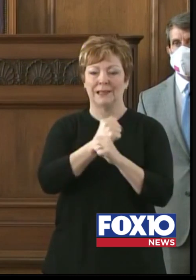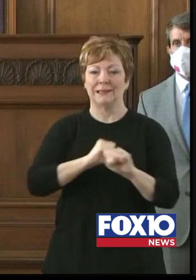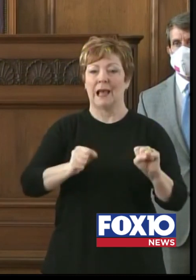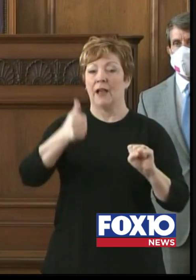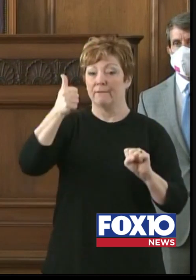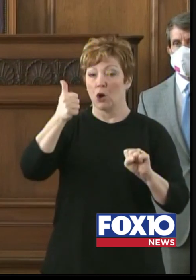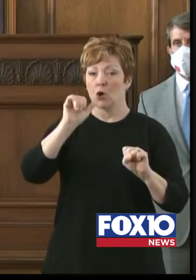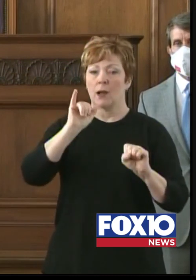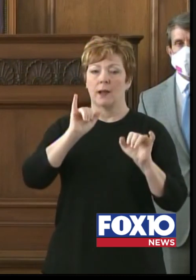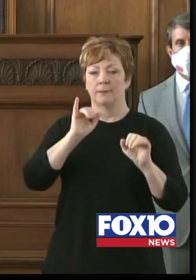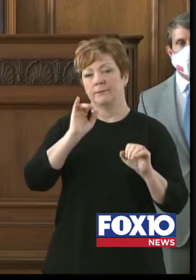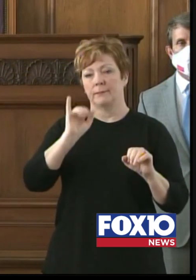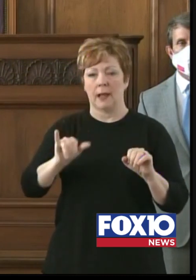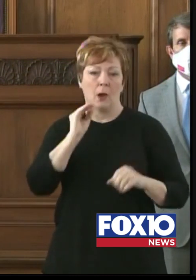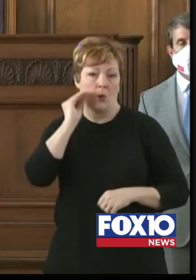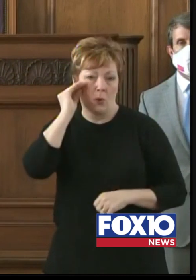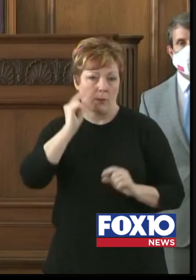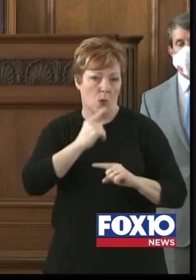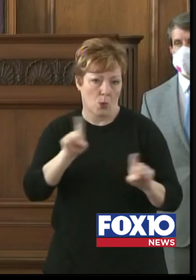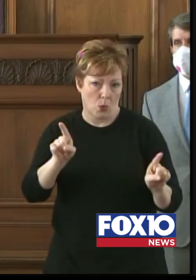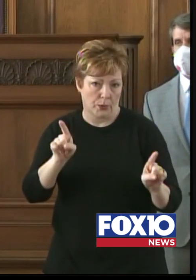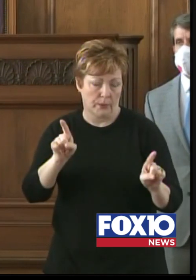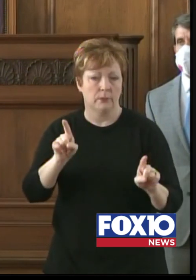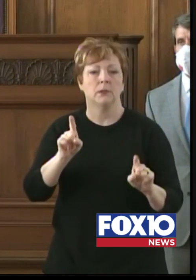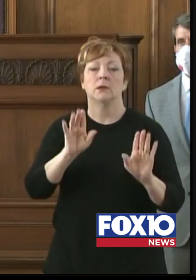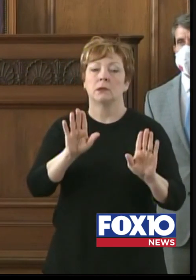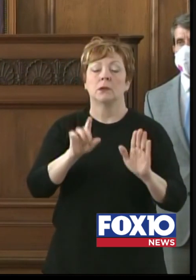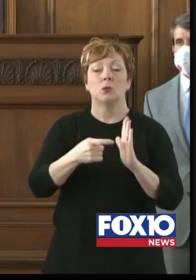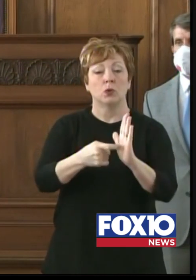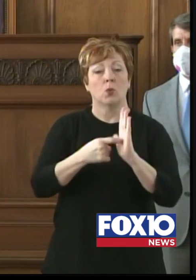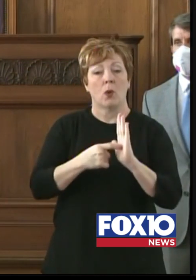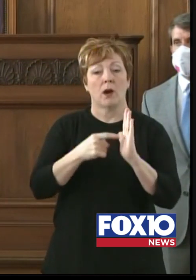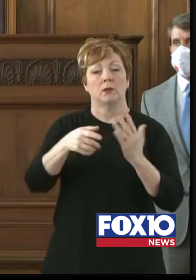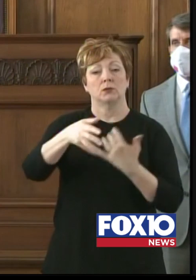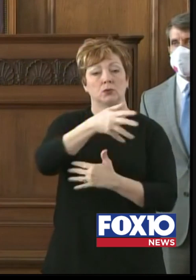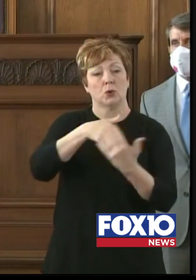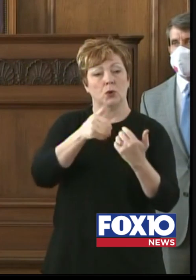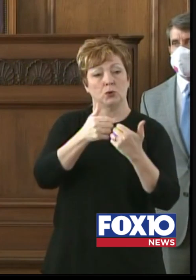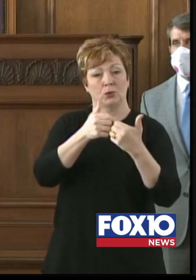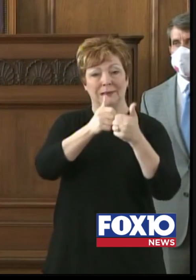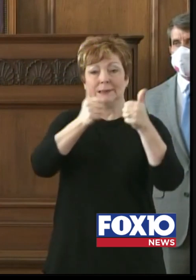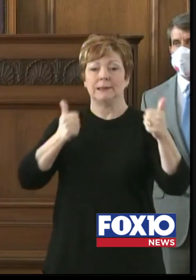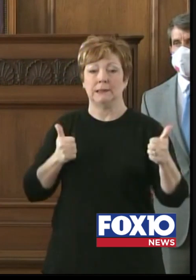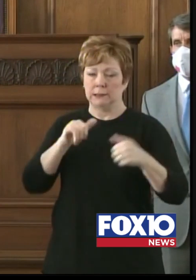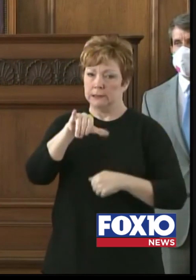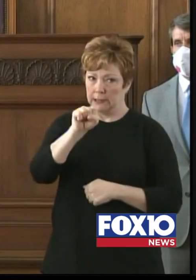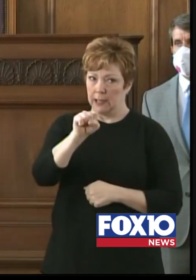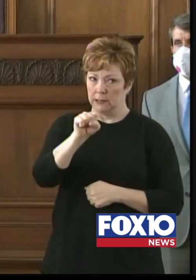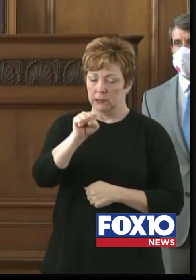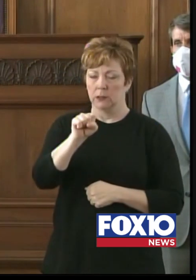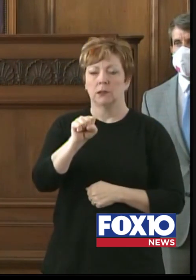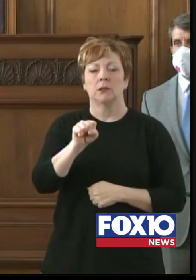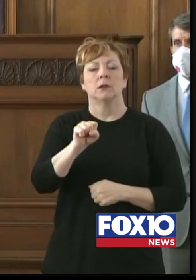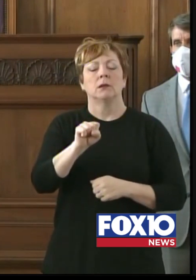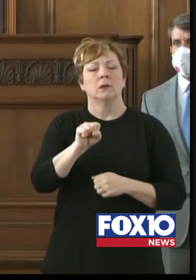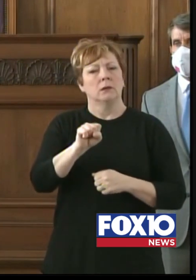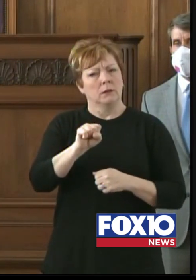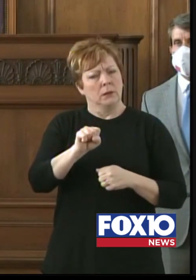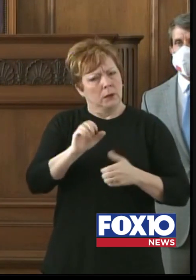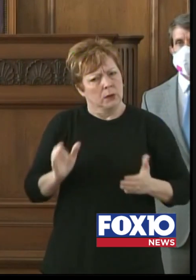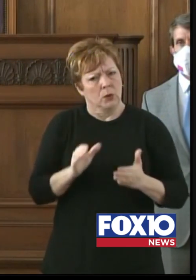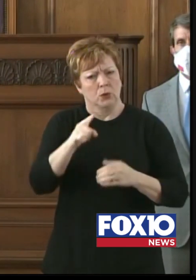-at-home order that will still require social distancing and urge our people to